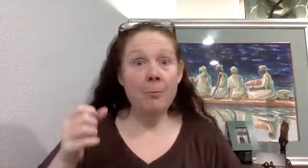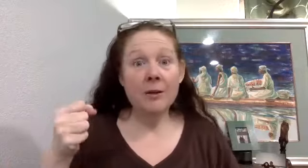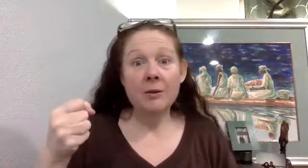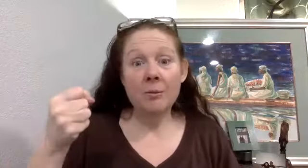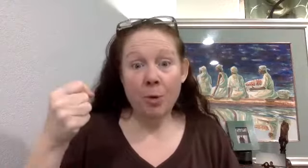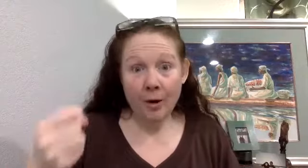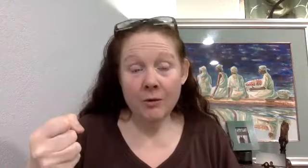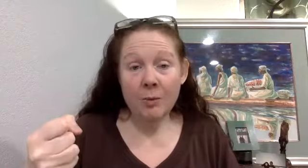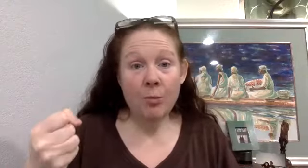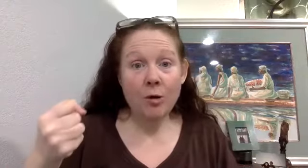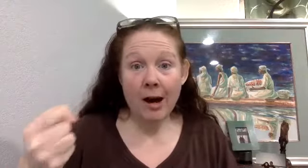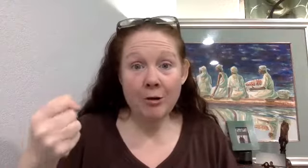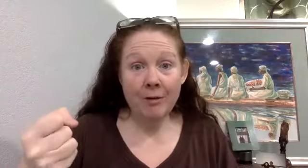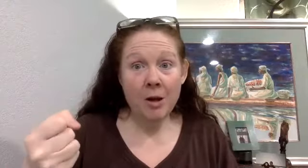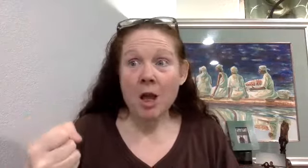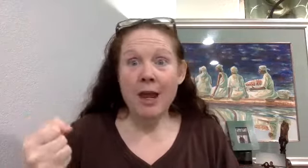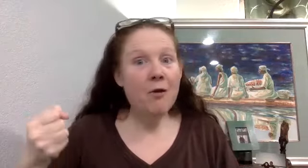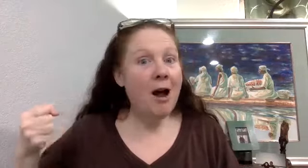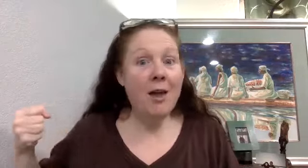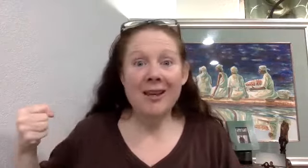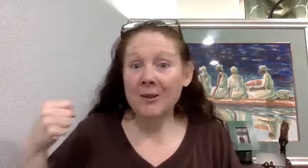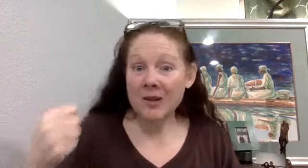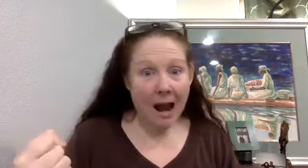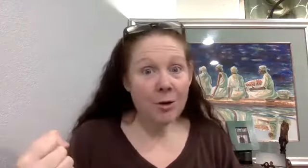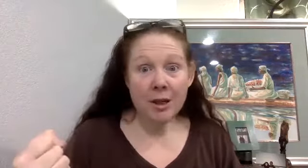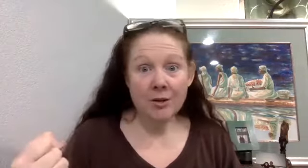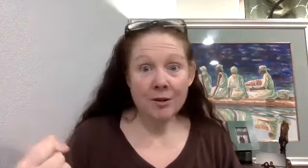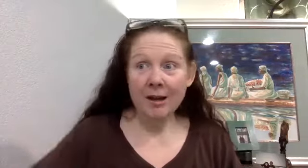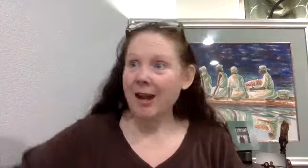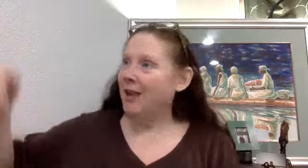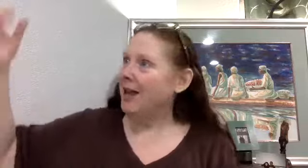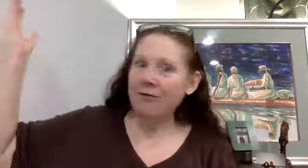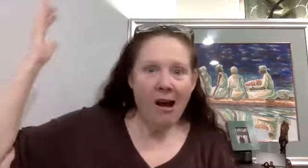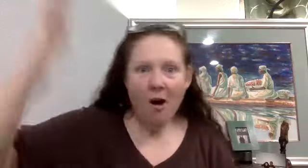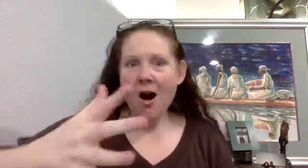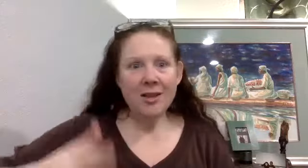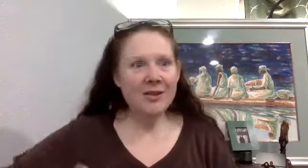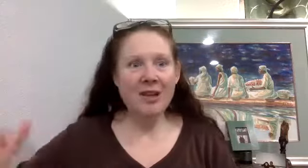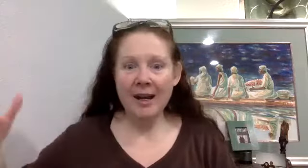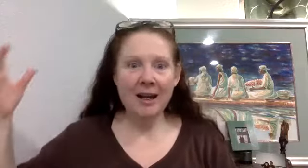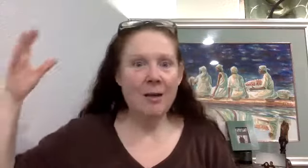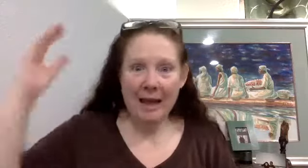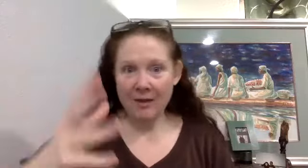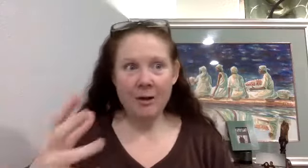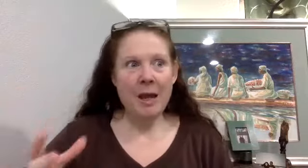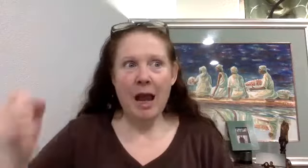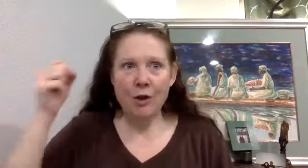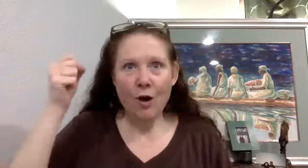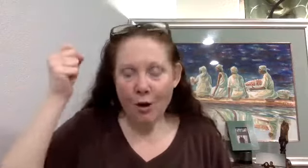because Parkinson's people are high driven. They go out and they scour the internet and they have got all of this data coming at them. And they're all